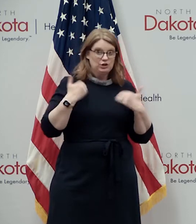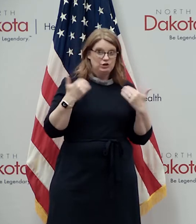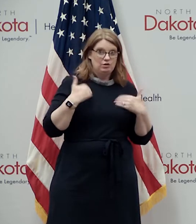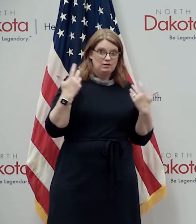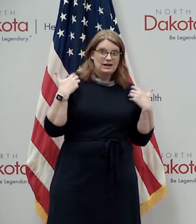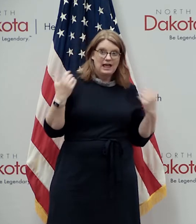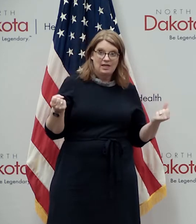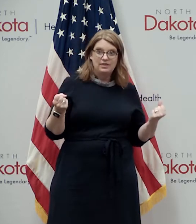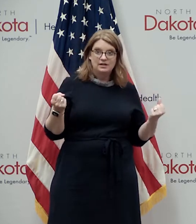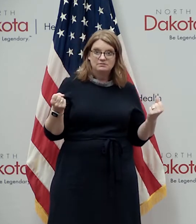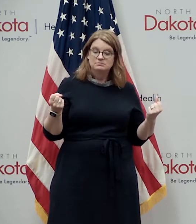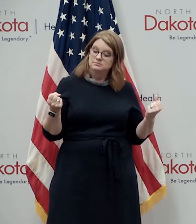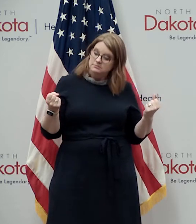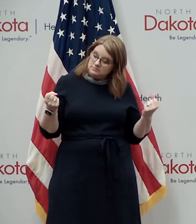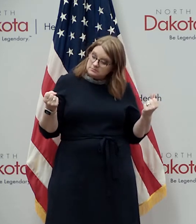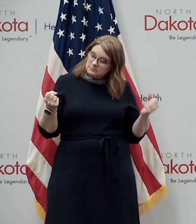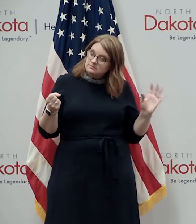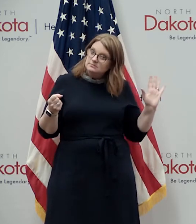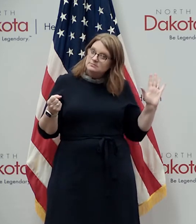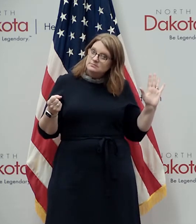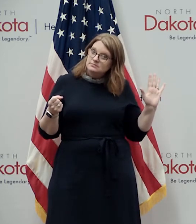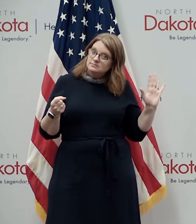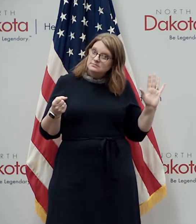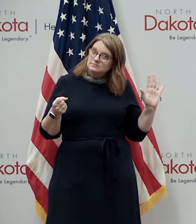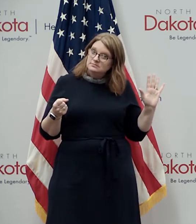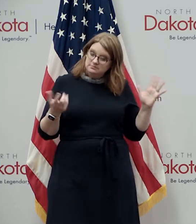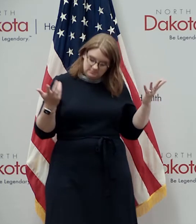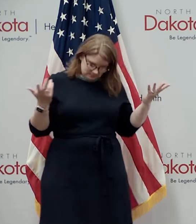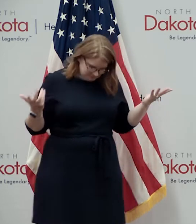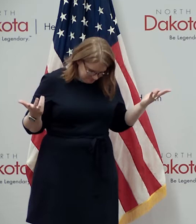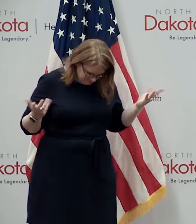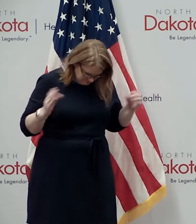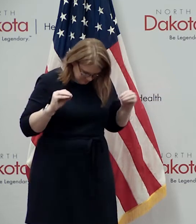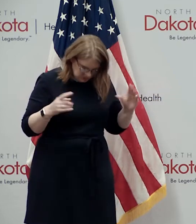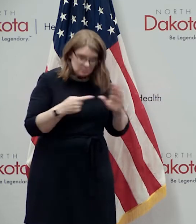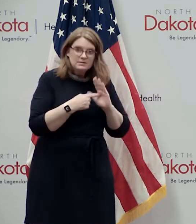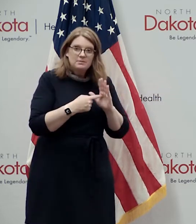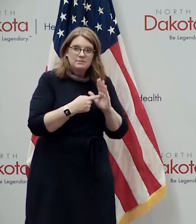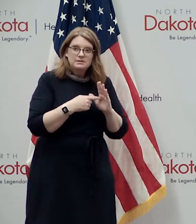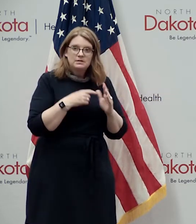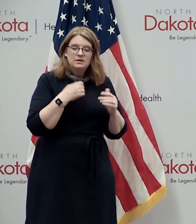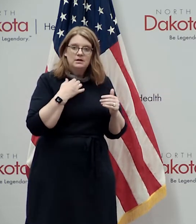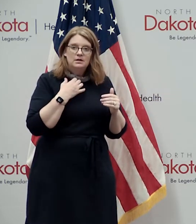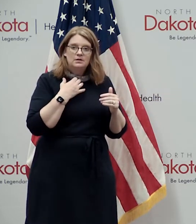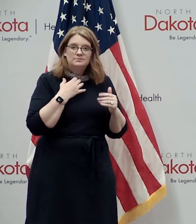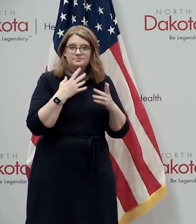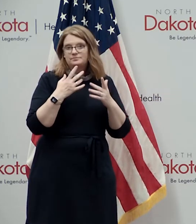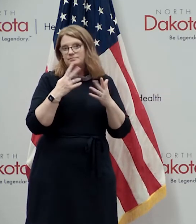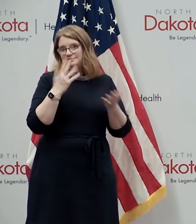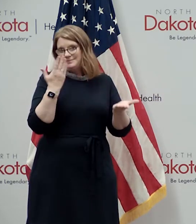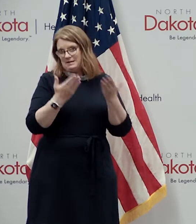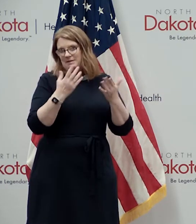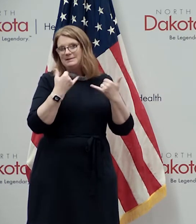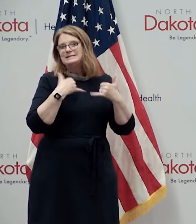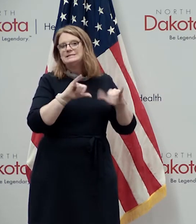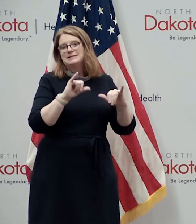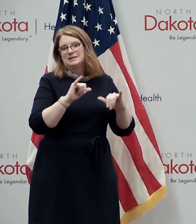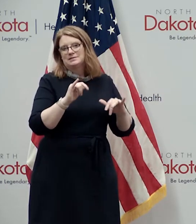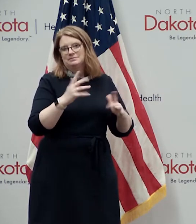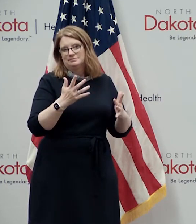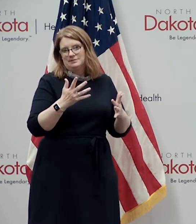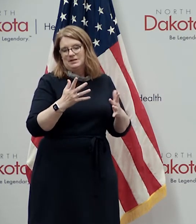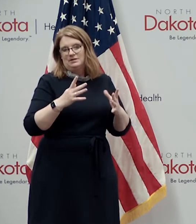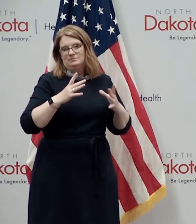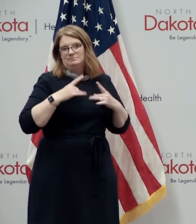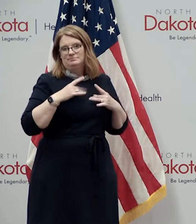uh there's still a possibility that you're that you are young and healthy may uh may be an asymptomatic covid so again if you're have an